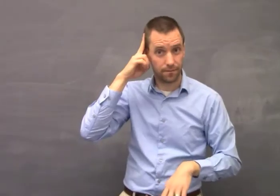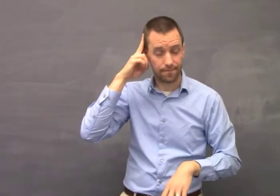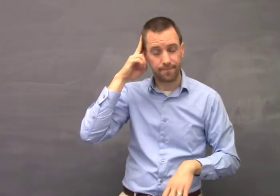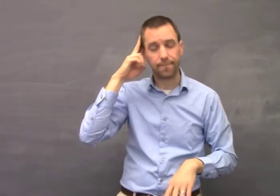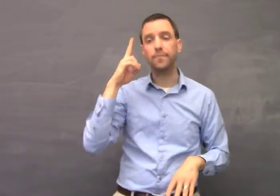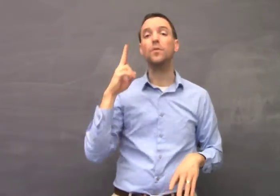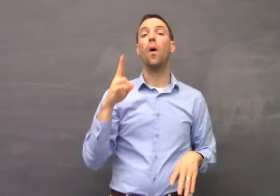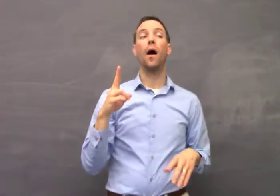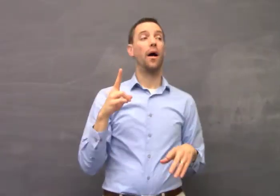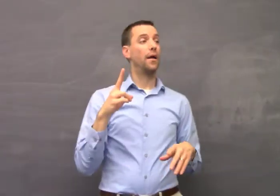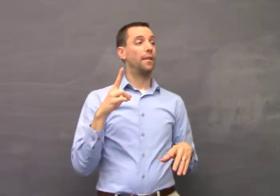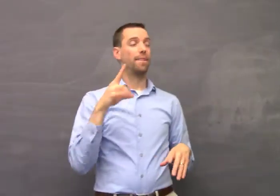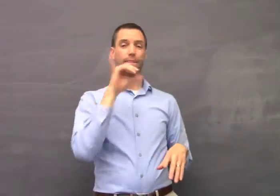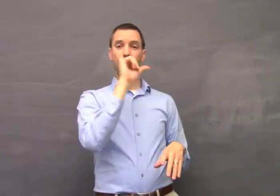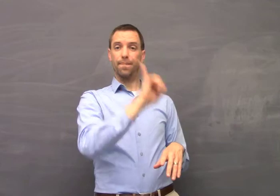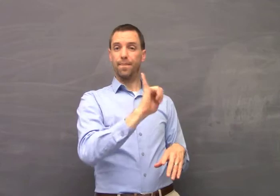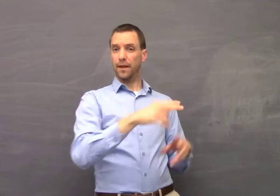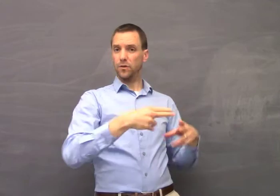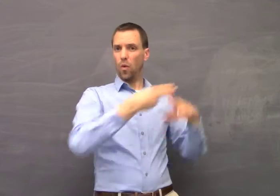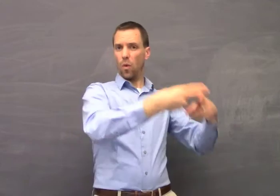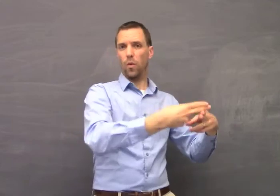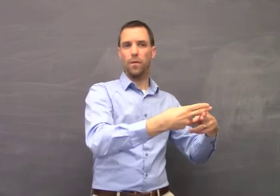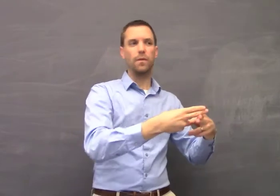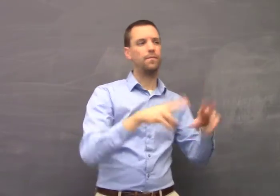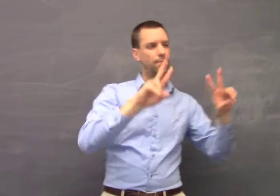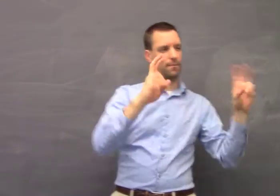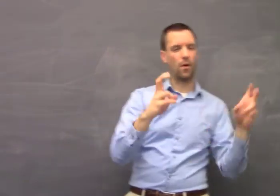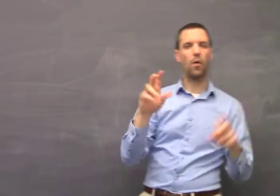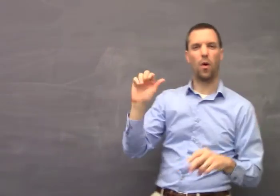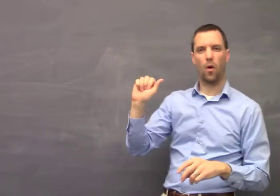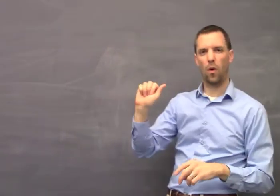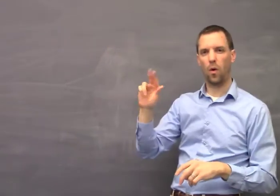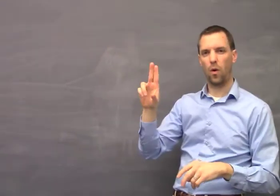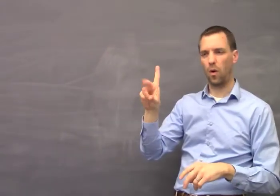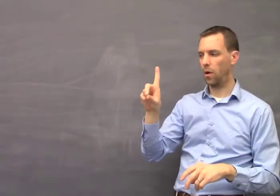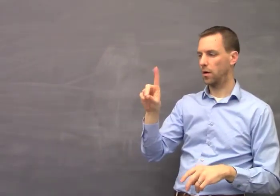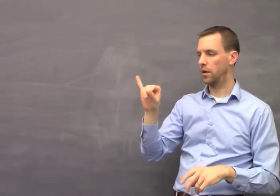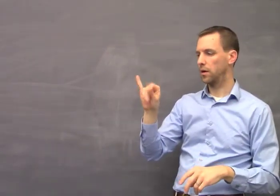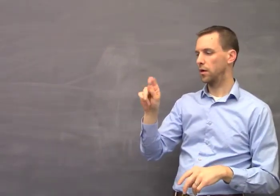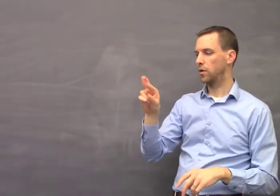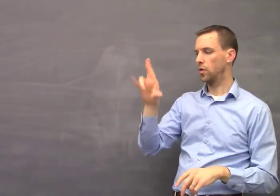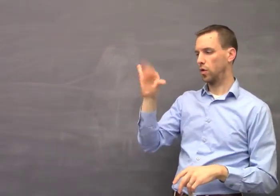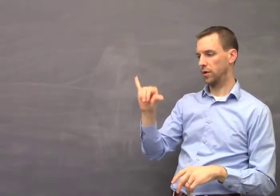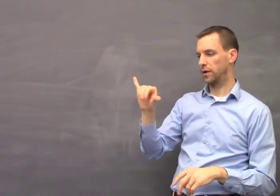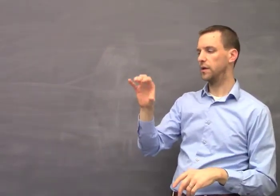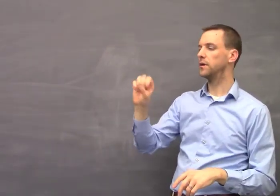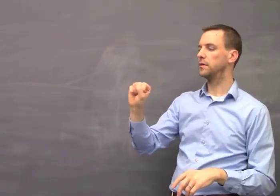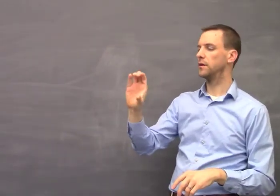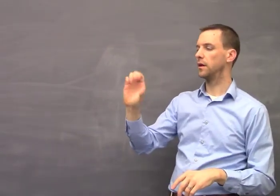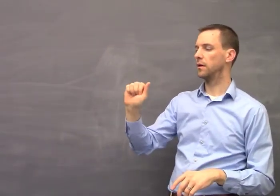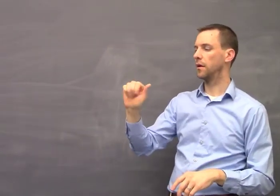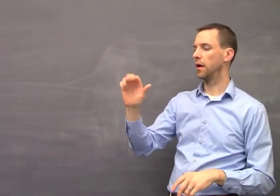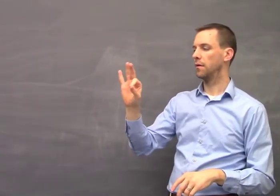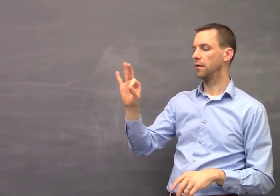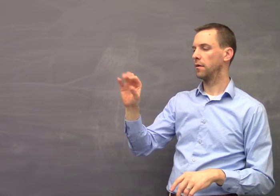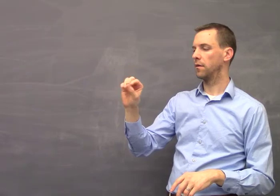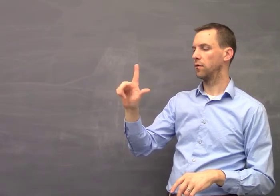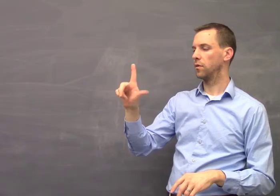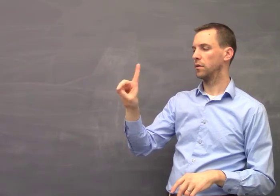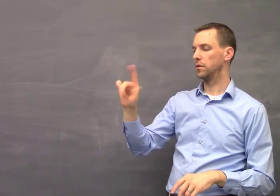help to explain why many deaf children struggle to acquire spoken language after cochlear implantation. This is known as the